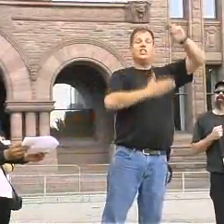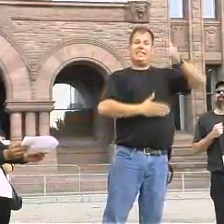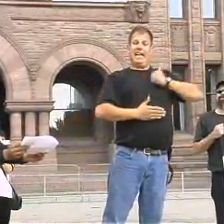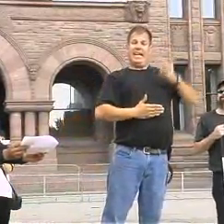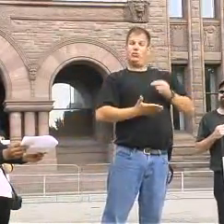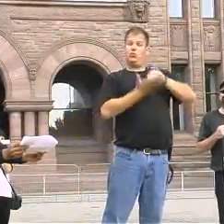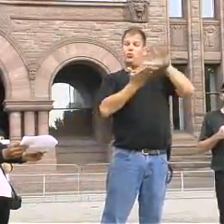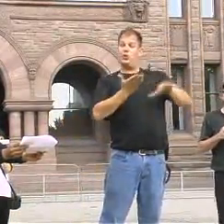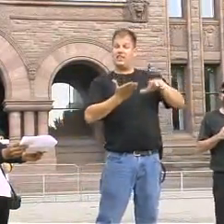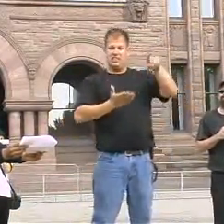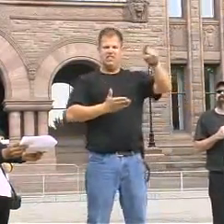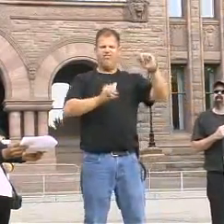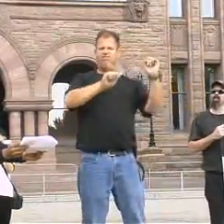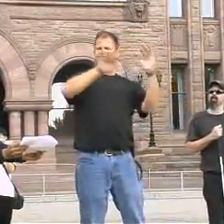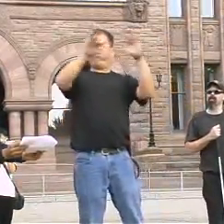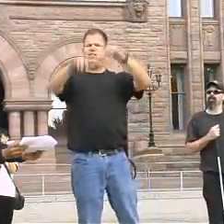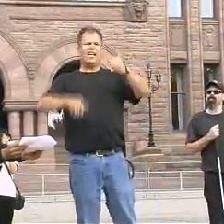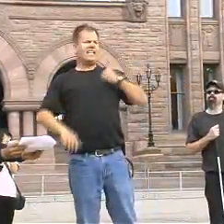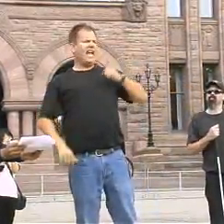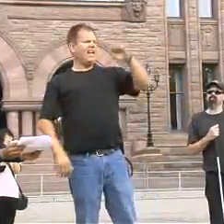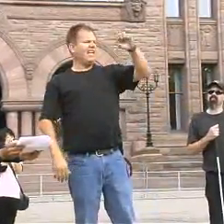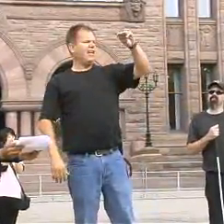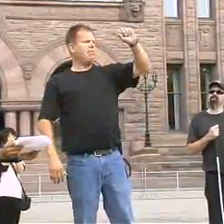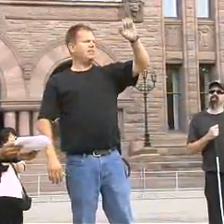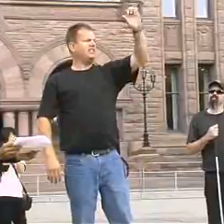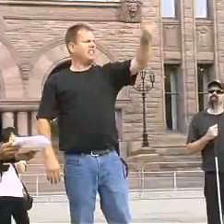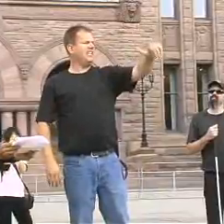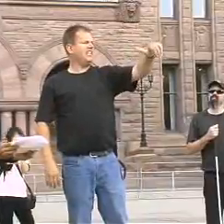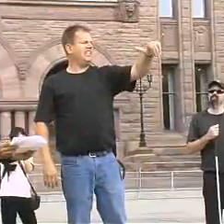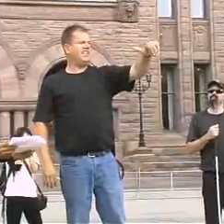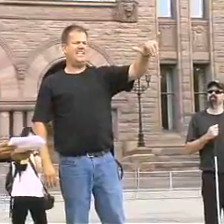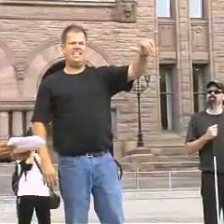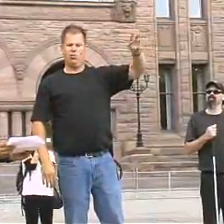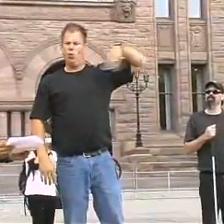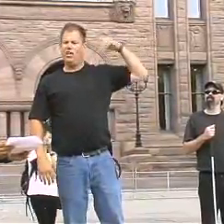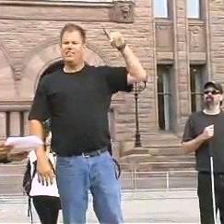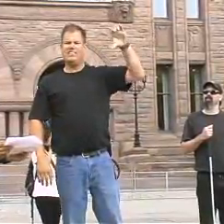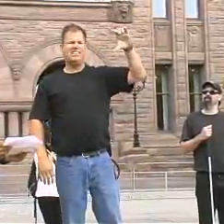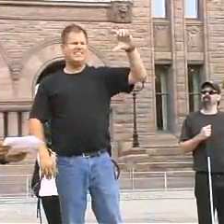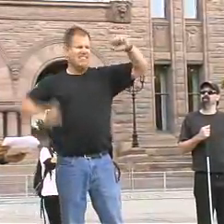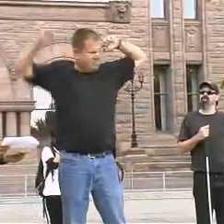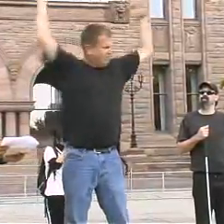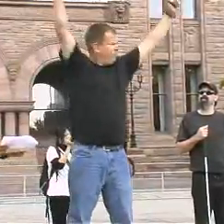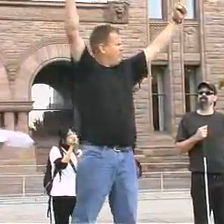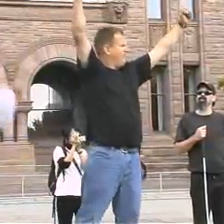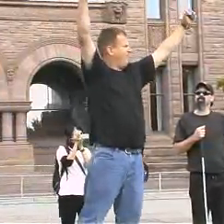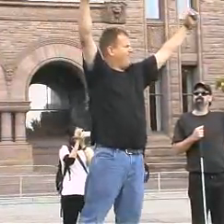And you'll be proud to know that in Gallaudet, Canadian students are rallying at the embassy, the Canadian embassy.